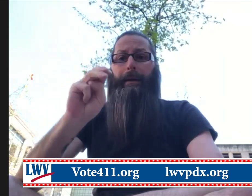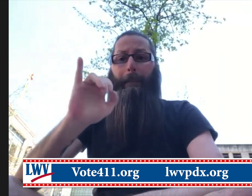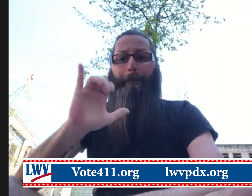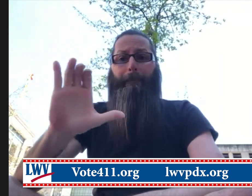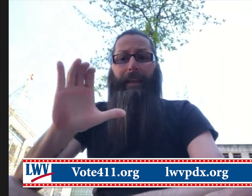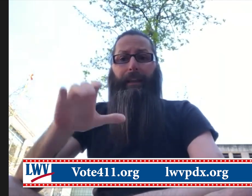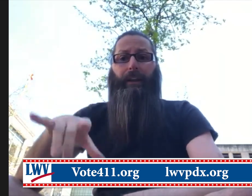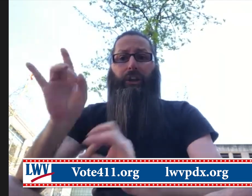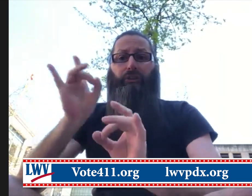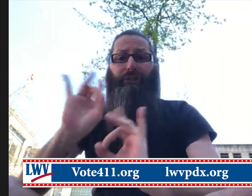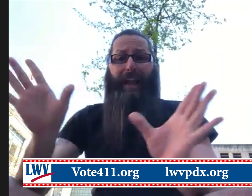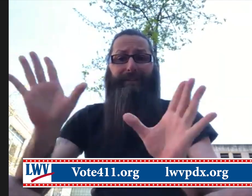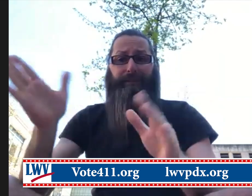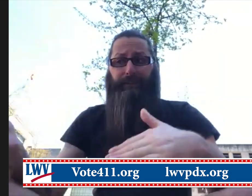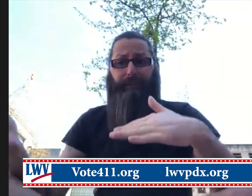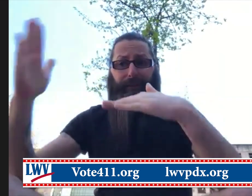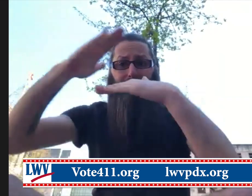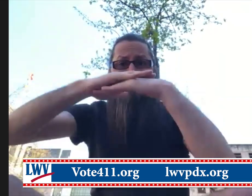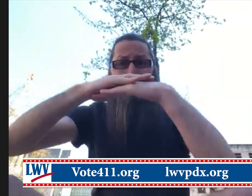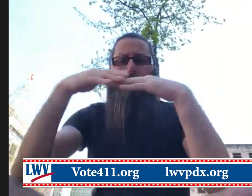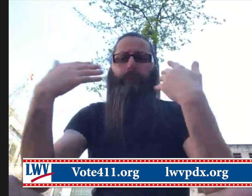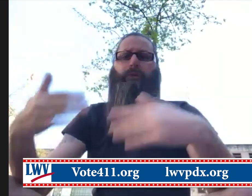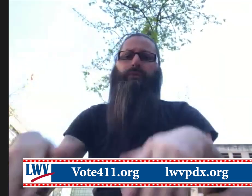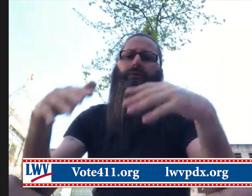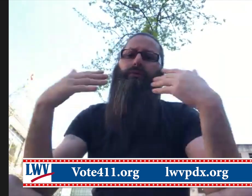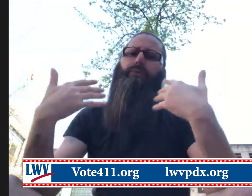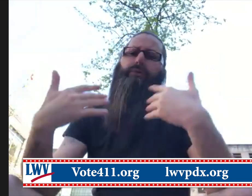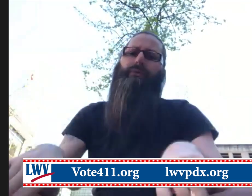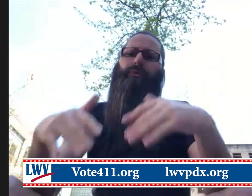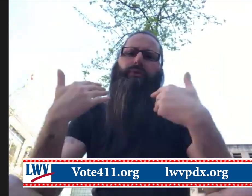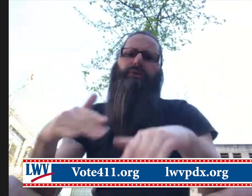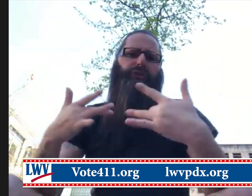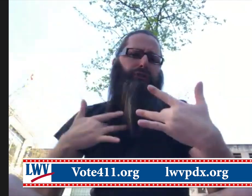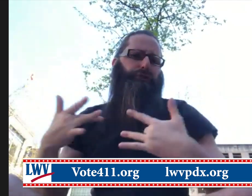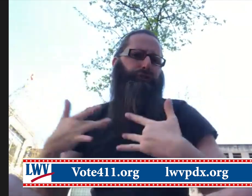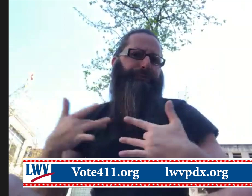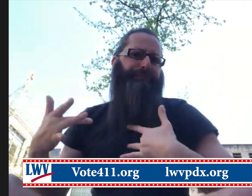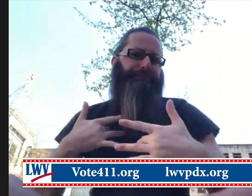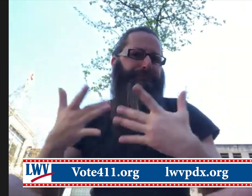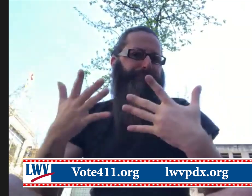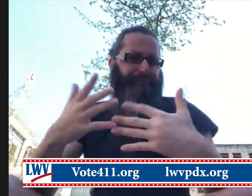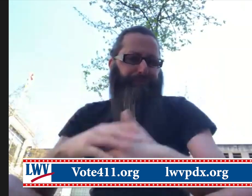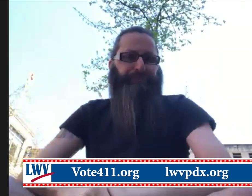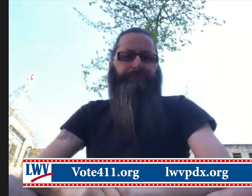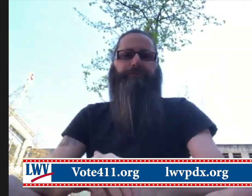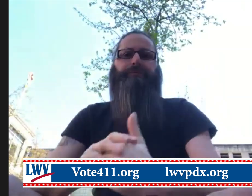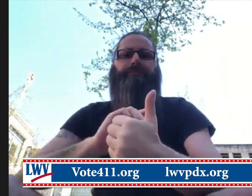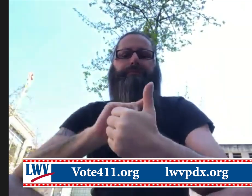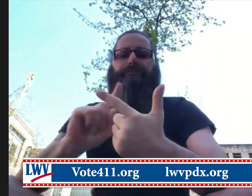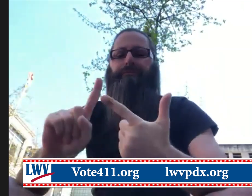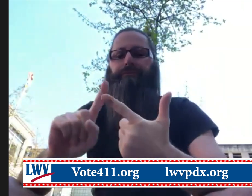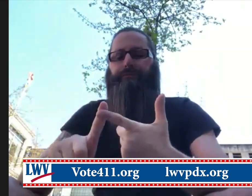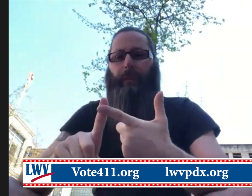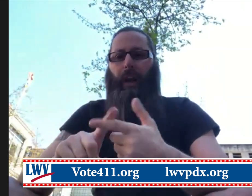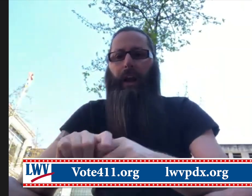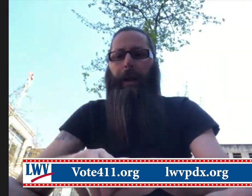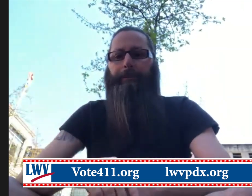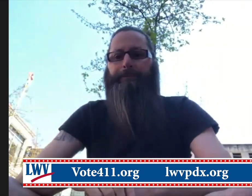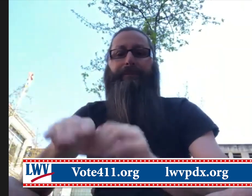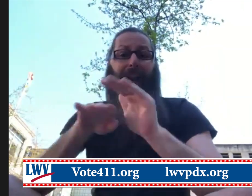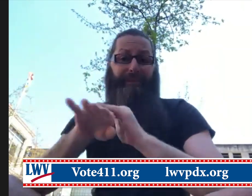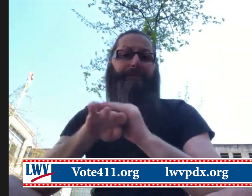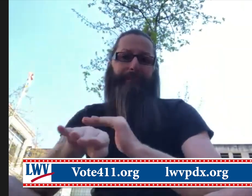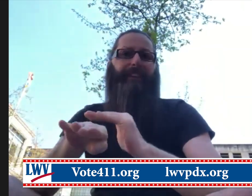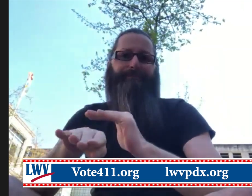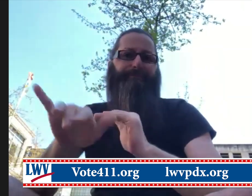also have a global pandemic, an emergency that is compounding on top of this already concerning crisis